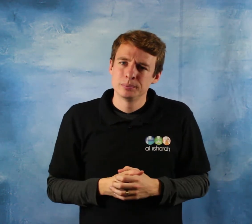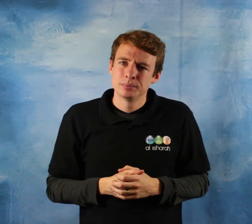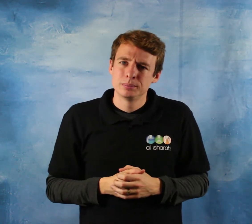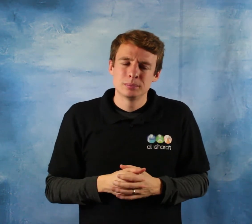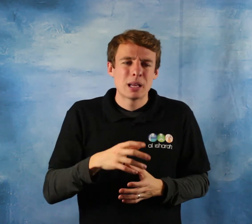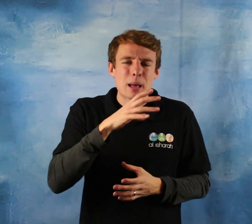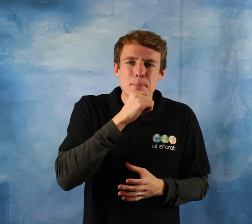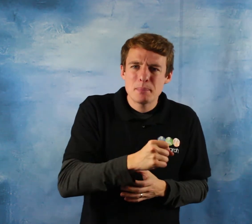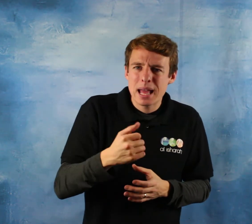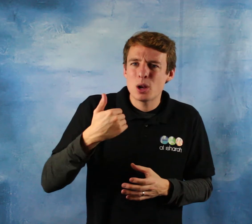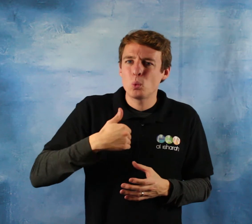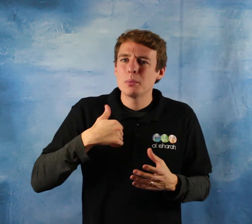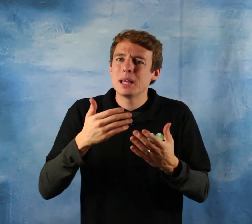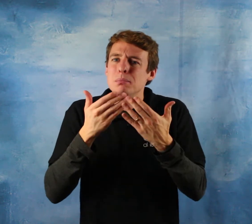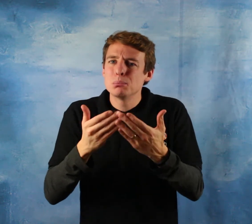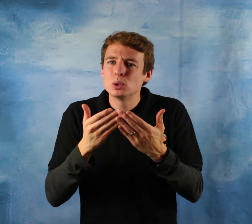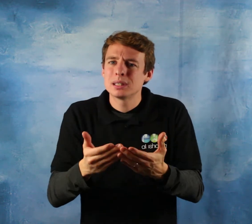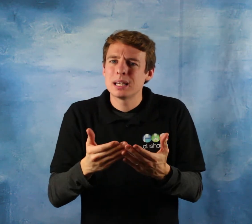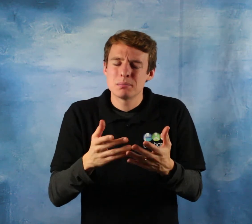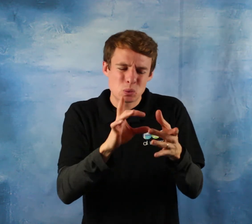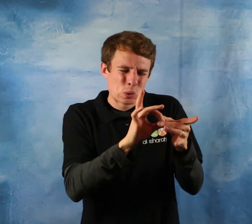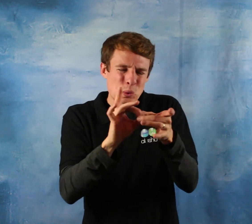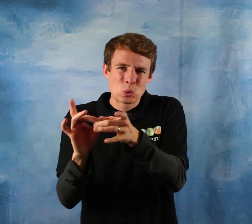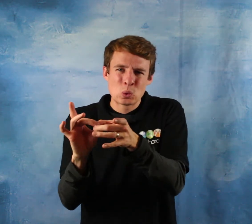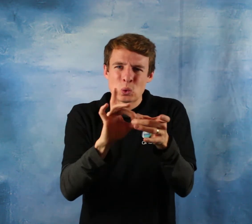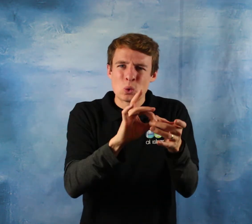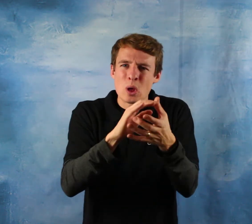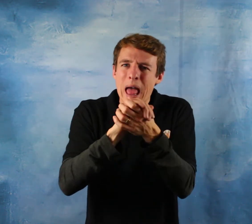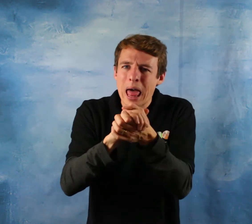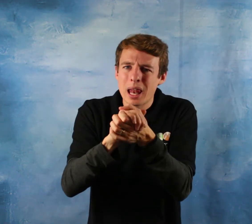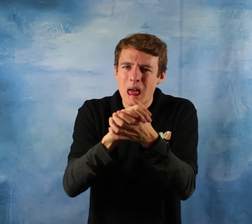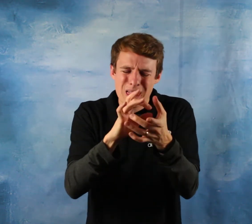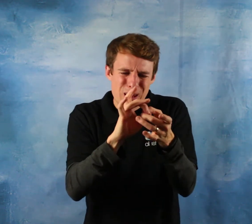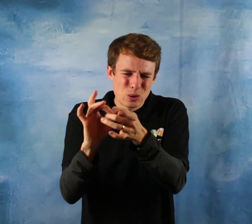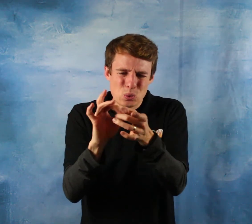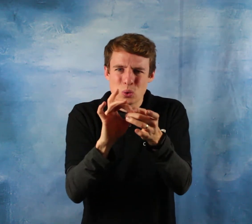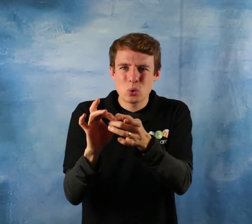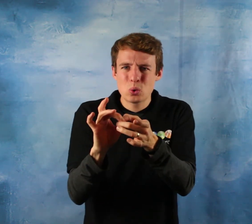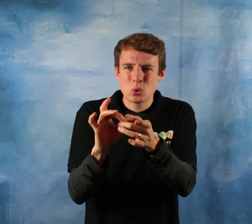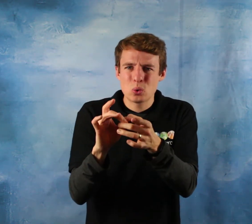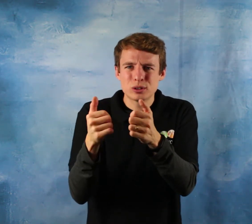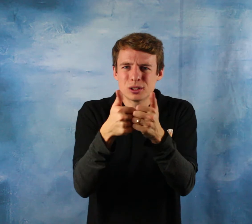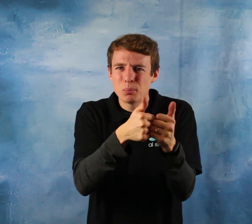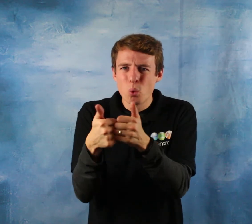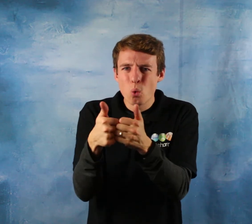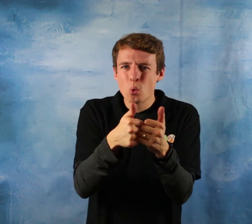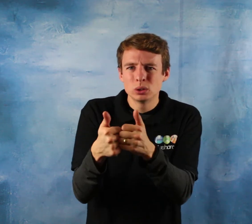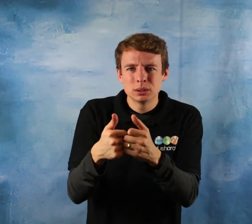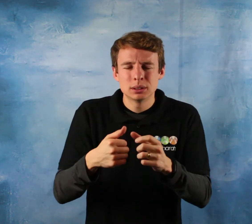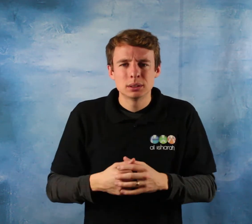supports gives victory reinforces with power we must support one another the believers